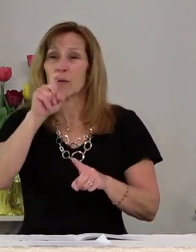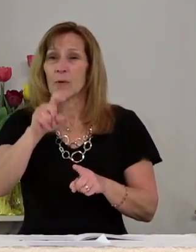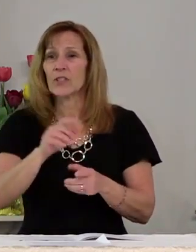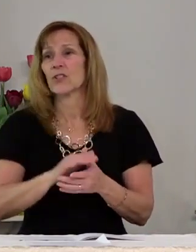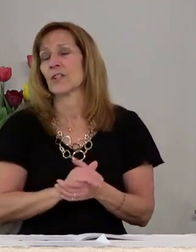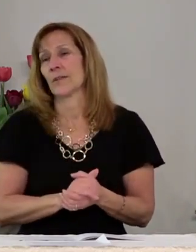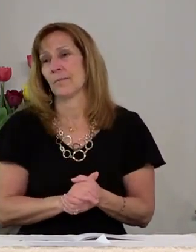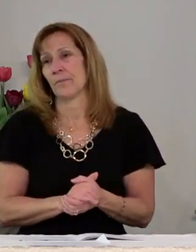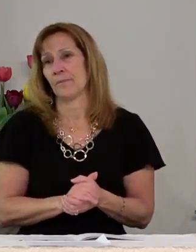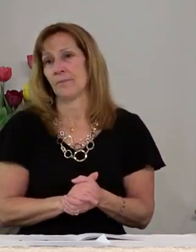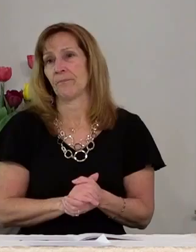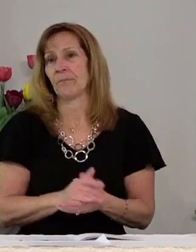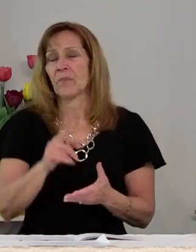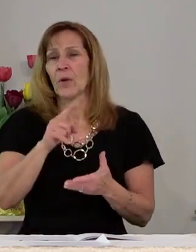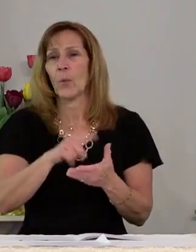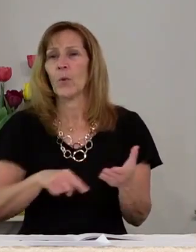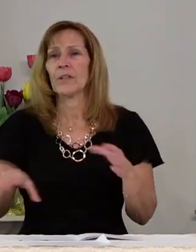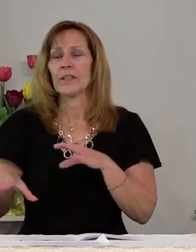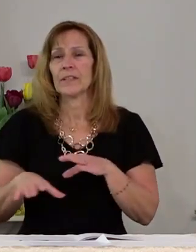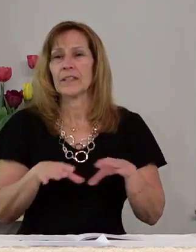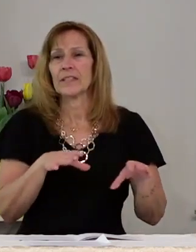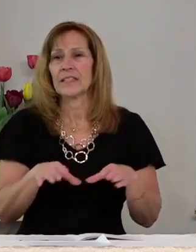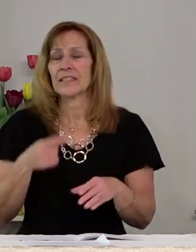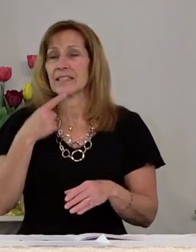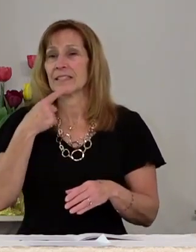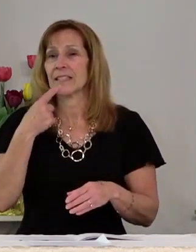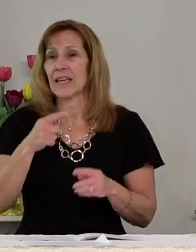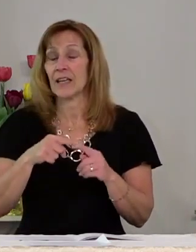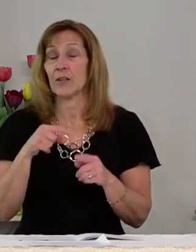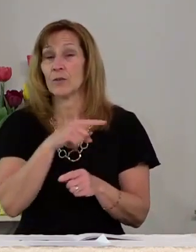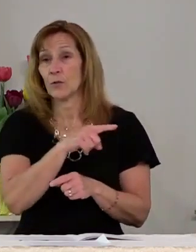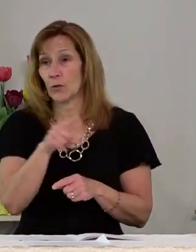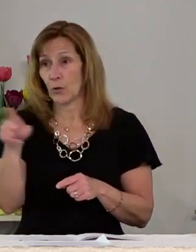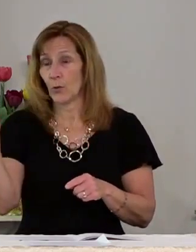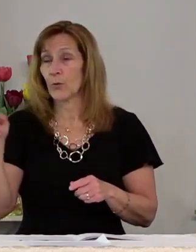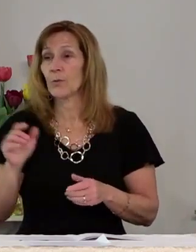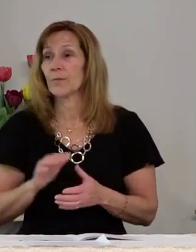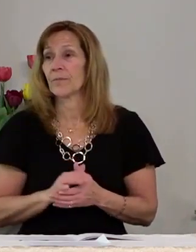what does this say to you?